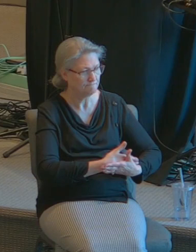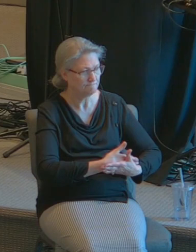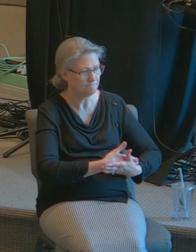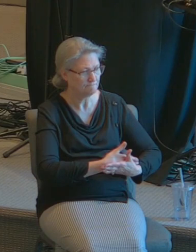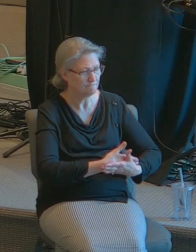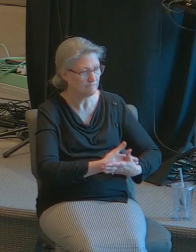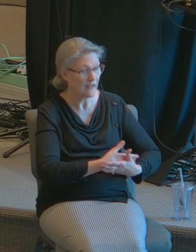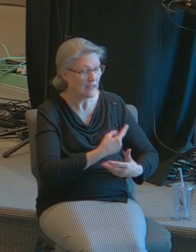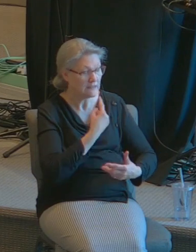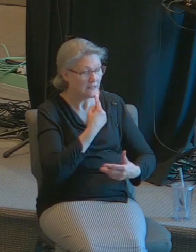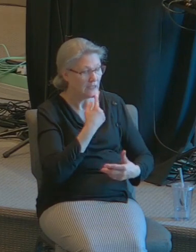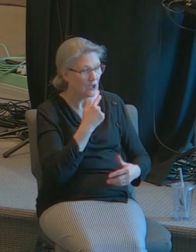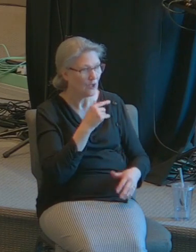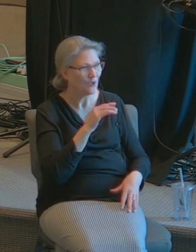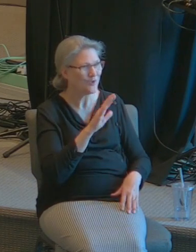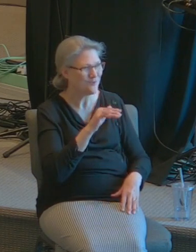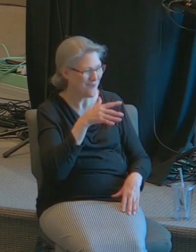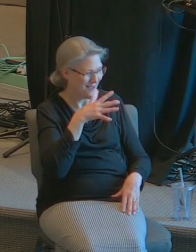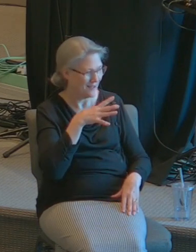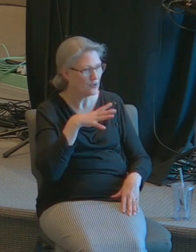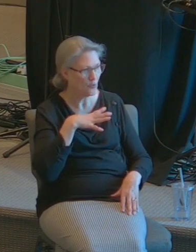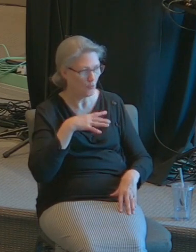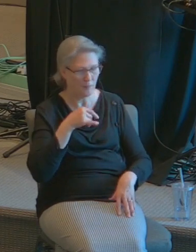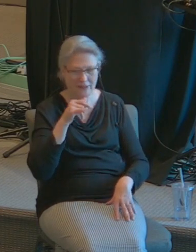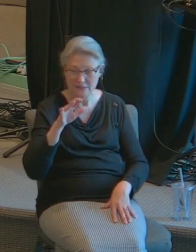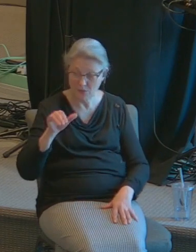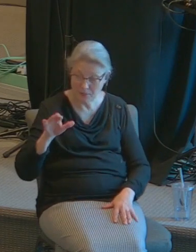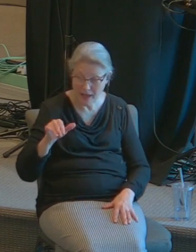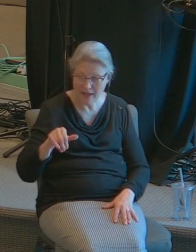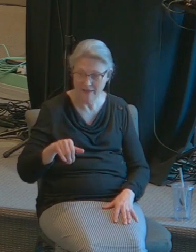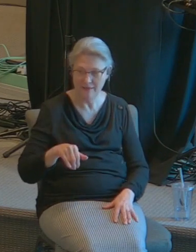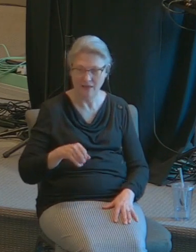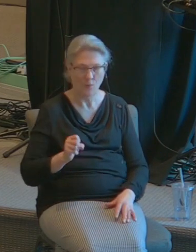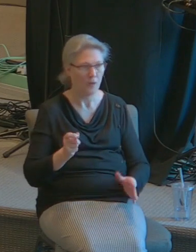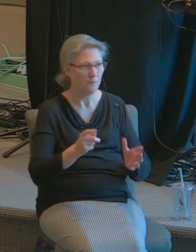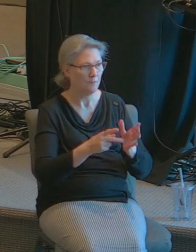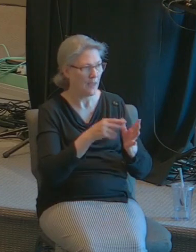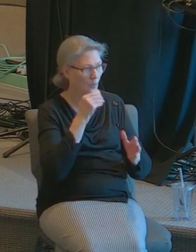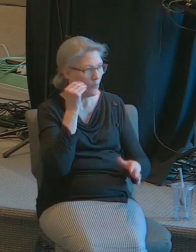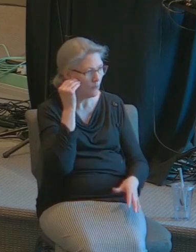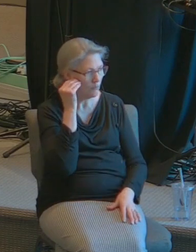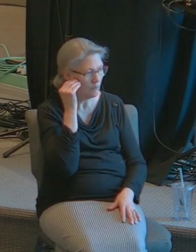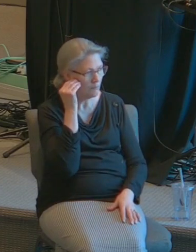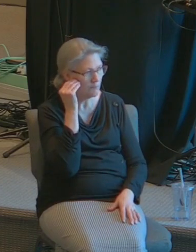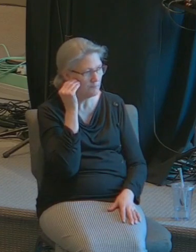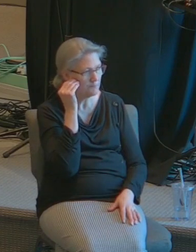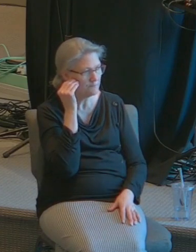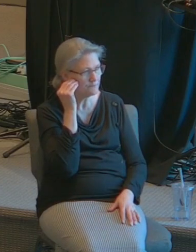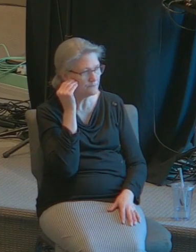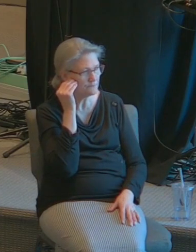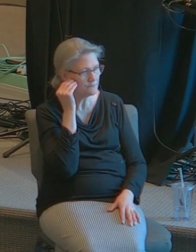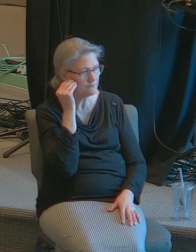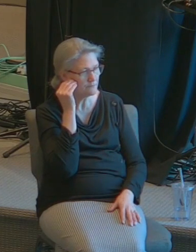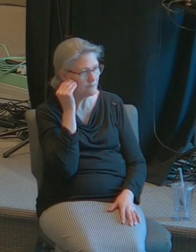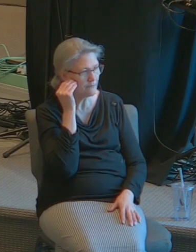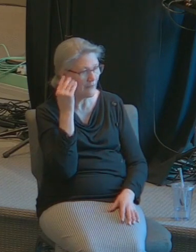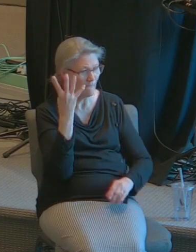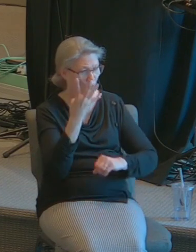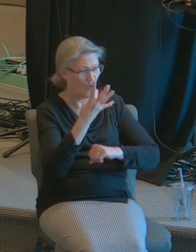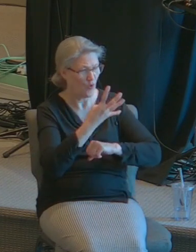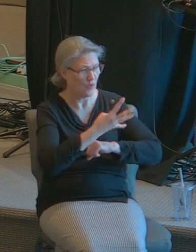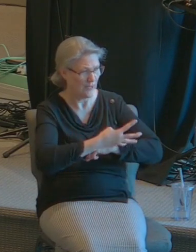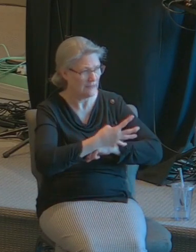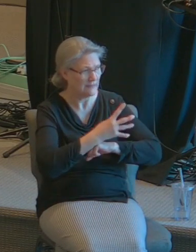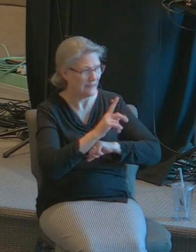and I said goodbye to the woman and I went back to the home four days